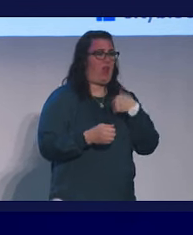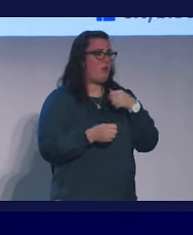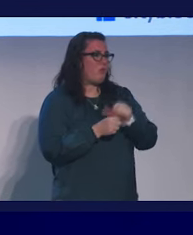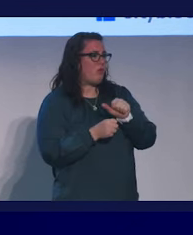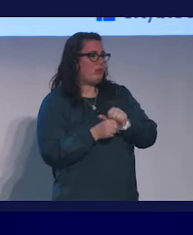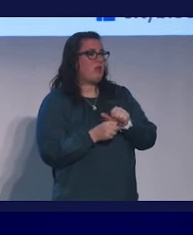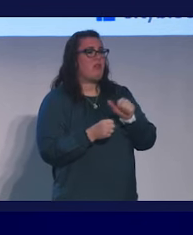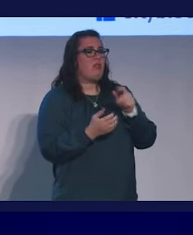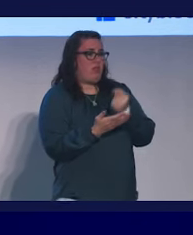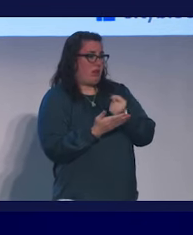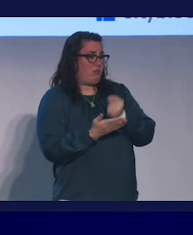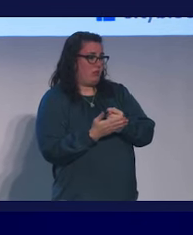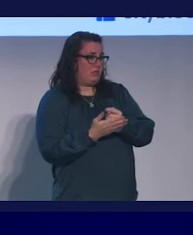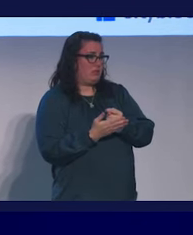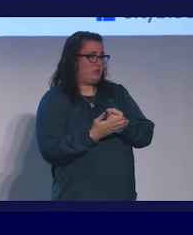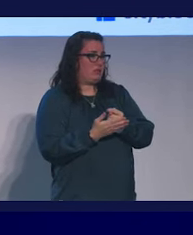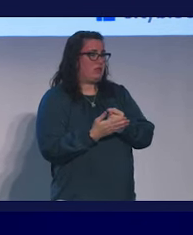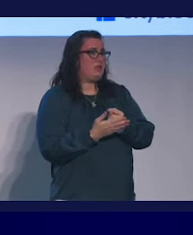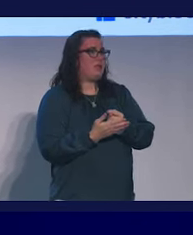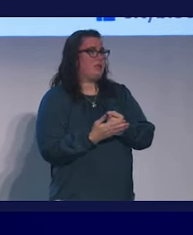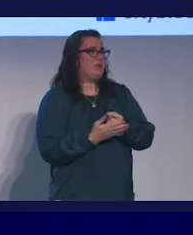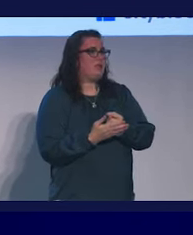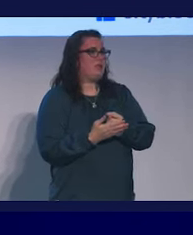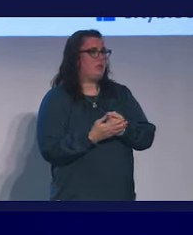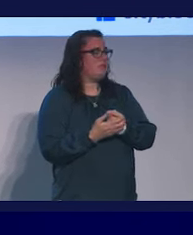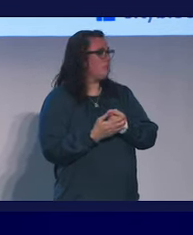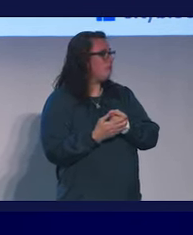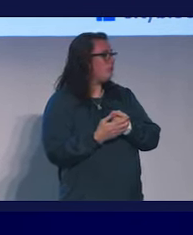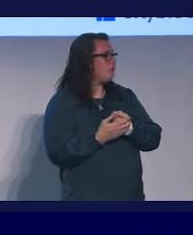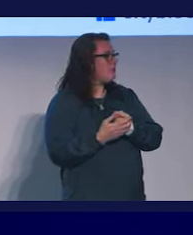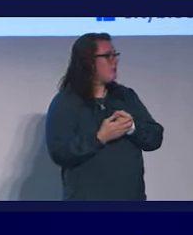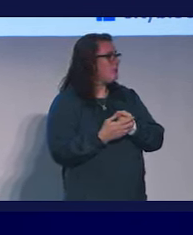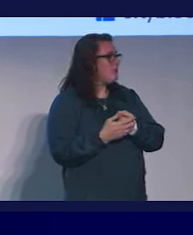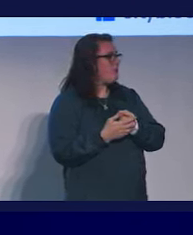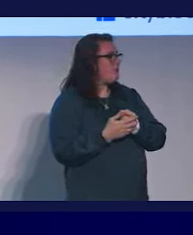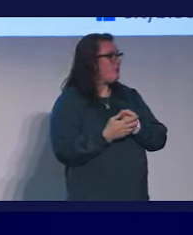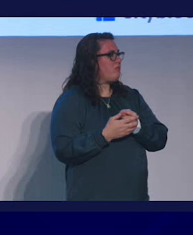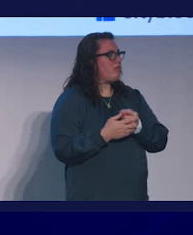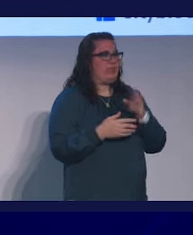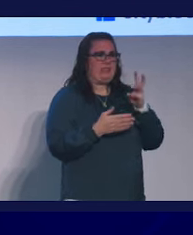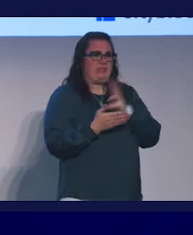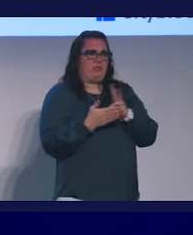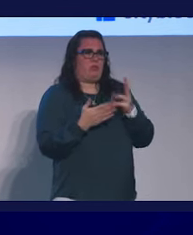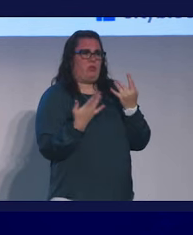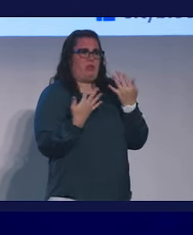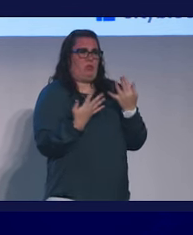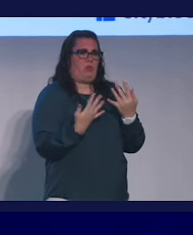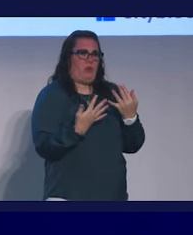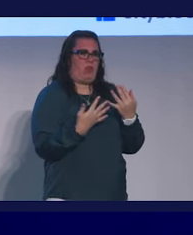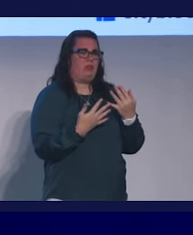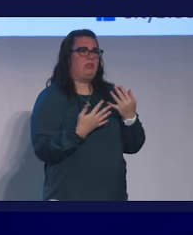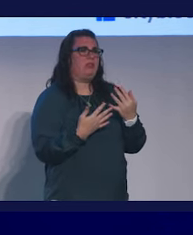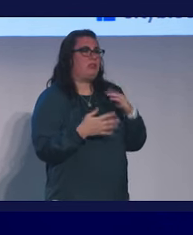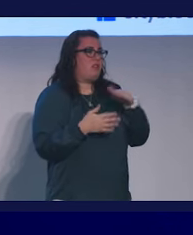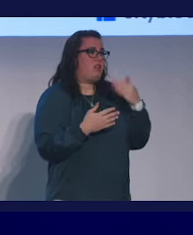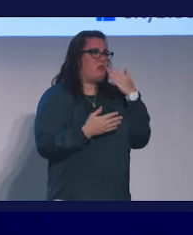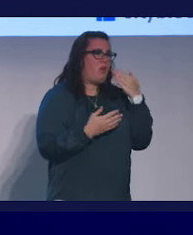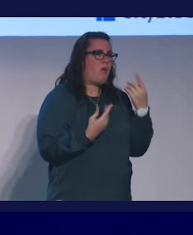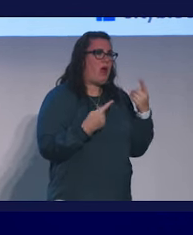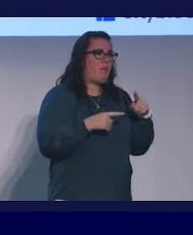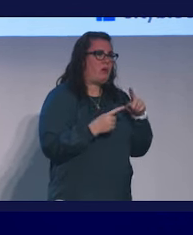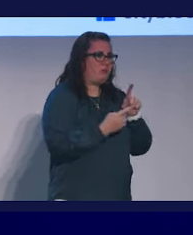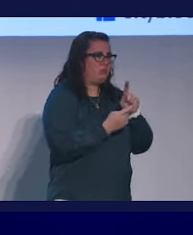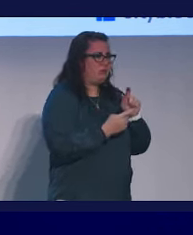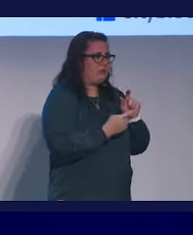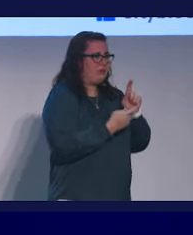the therapist's office is, like, a closet somewhere in the basement, and the wait is usually six weeks thereabouts. You never know what happened because they go see